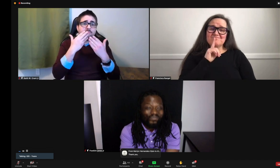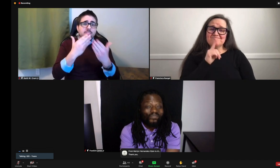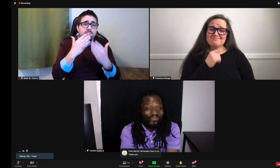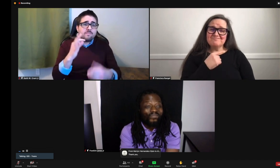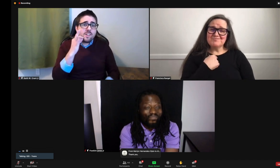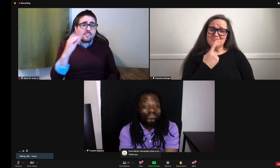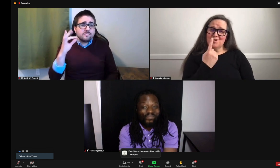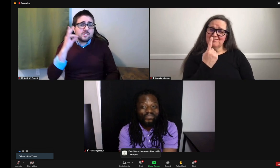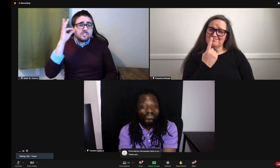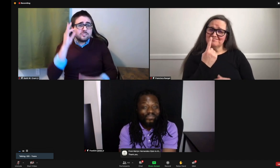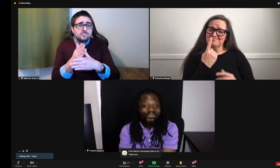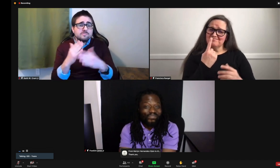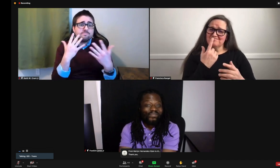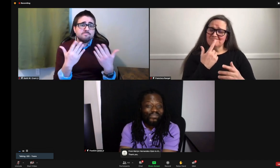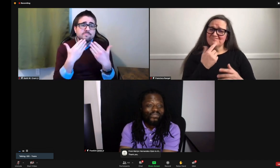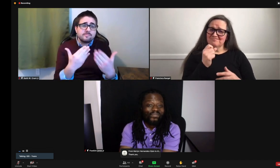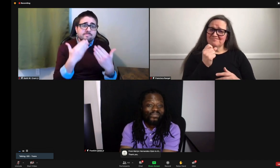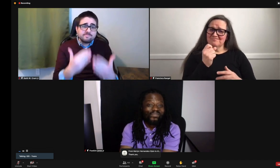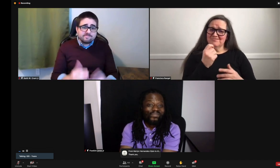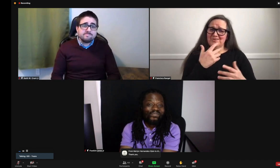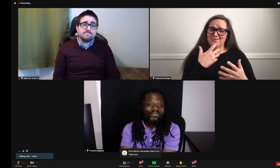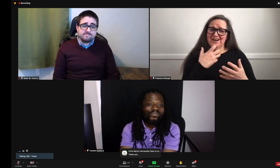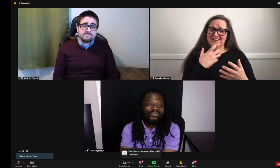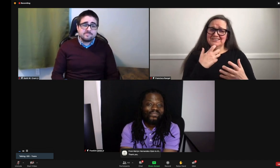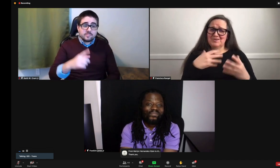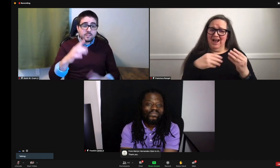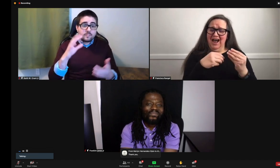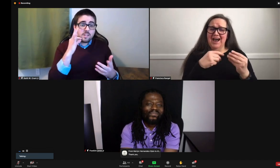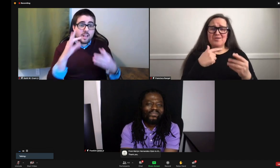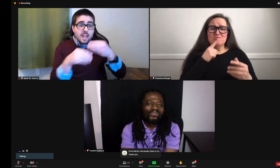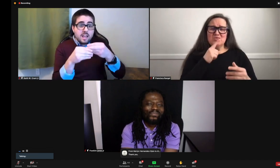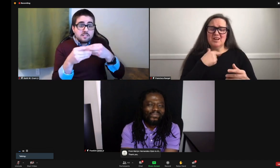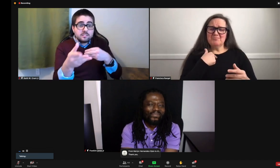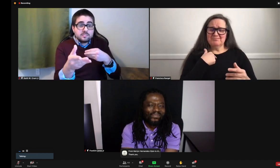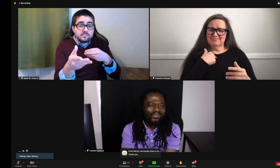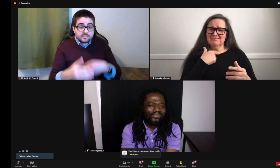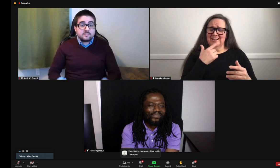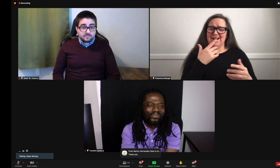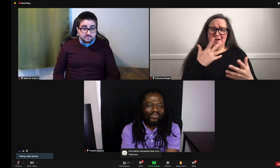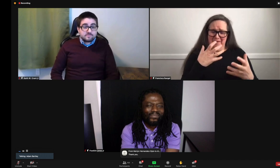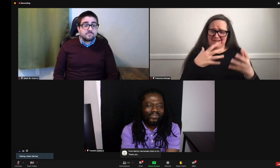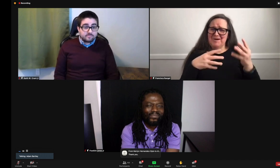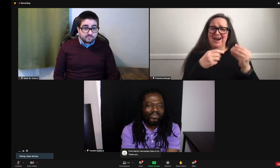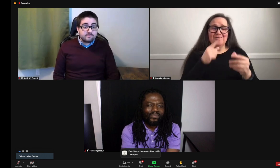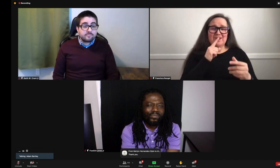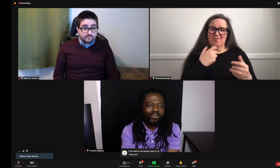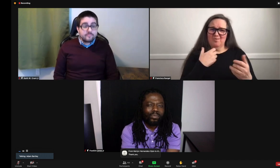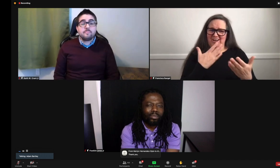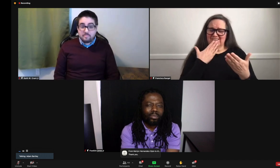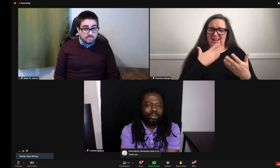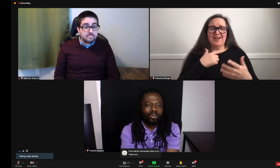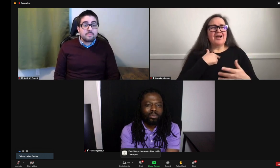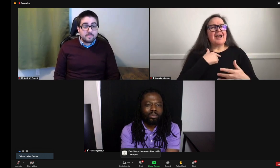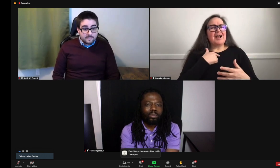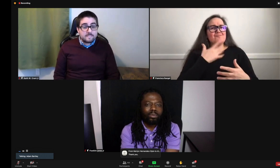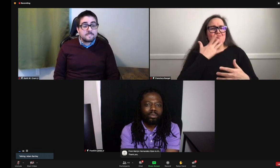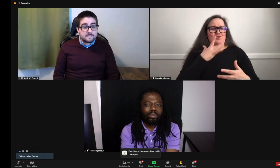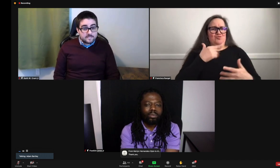set up to your body kind of specifications. Thank you so much, Franklin, Francisca. Thank you. Oh, Francisca,